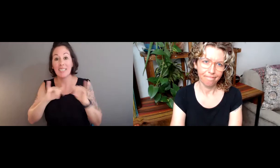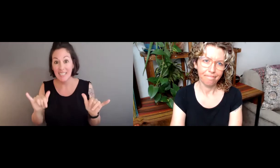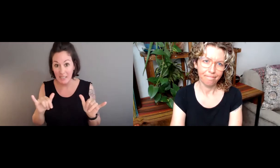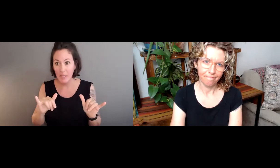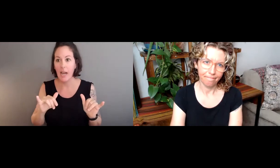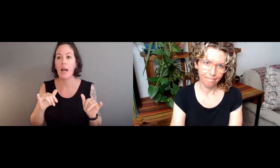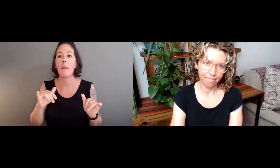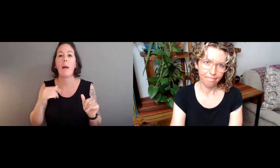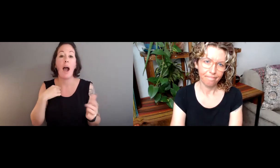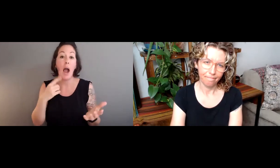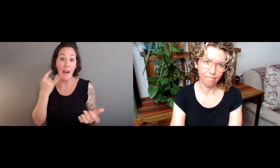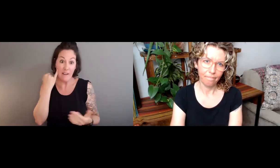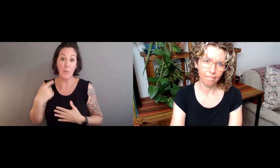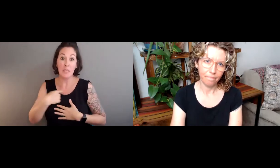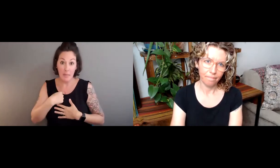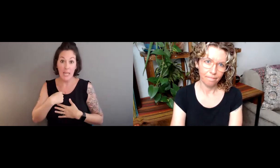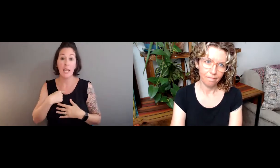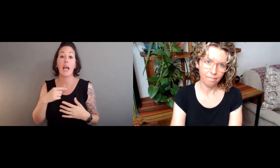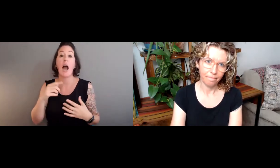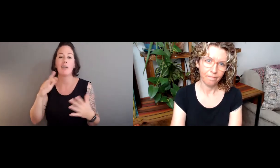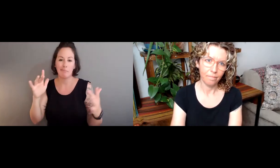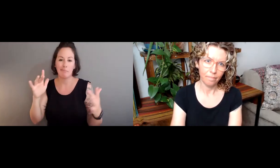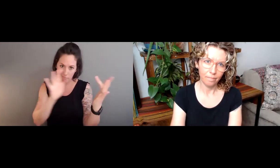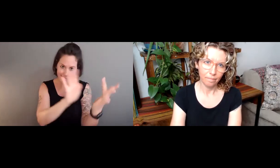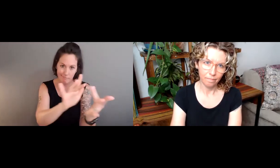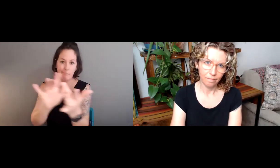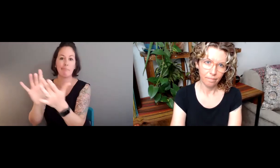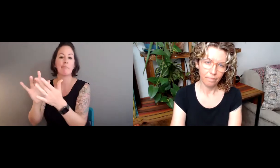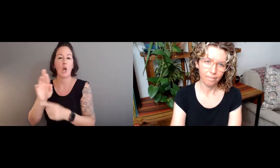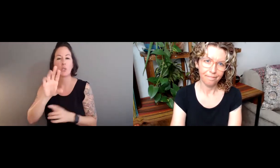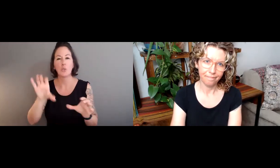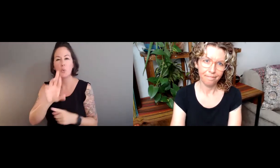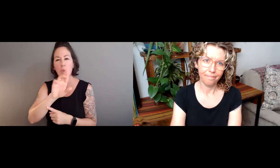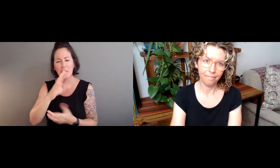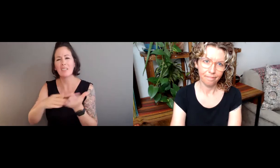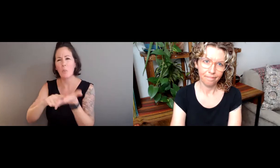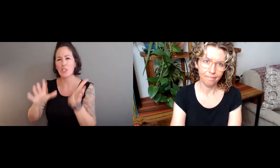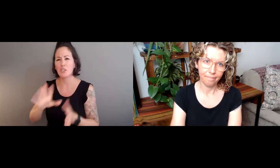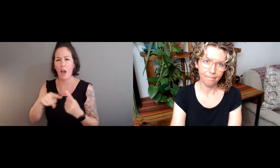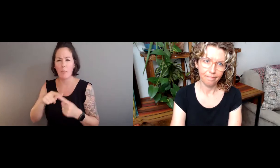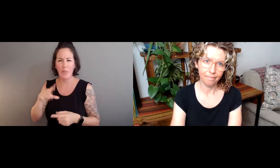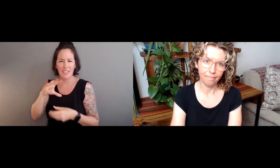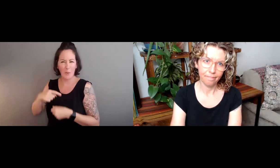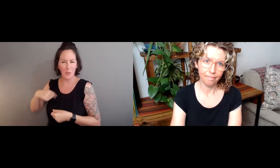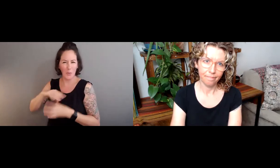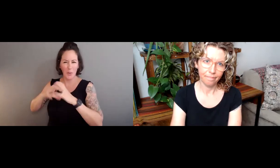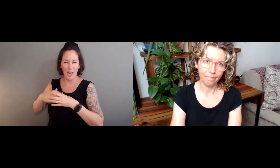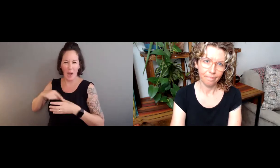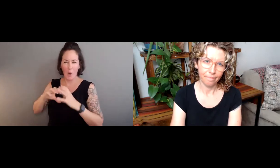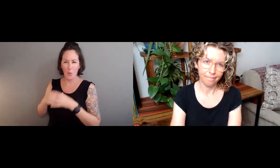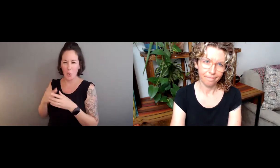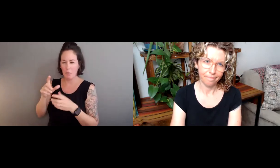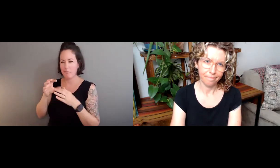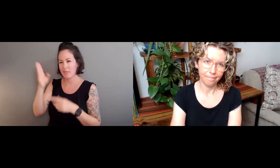The internet is amazing and has so much there to offer. But at the same time, if it was me, I would prefer doing some due